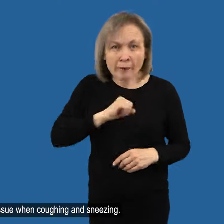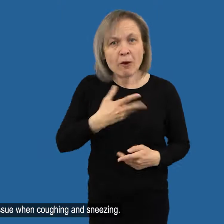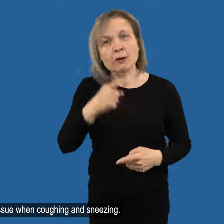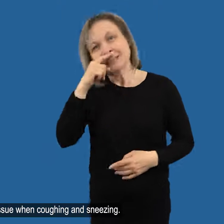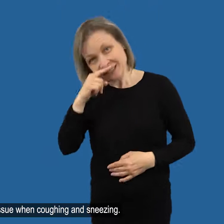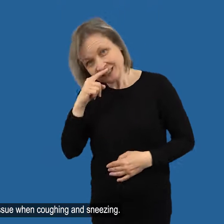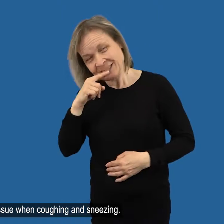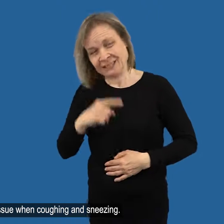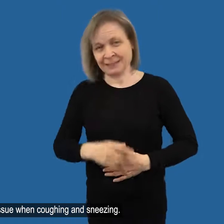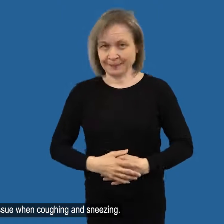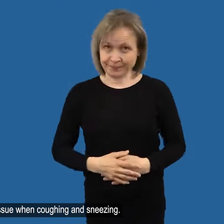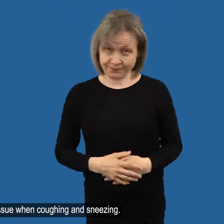and or sneezing